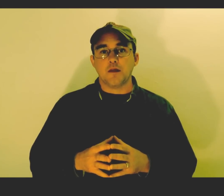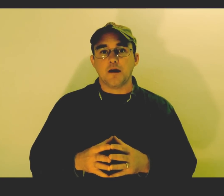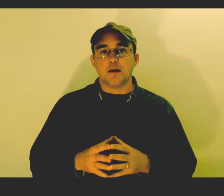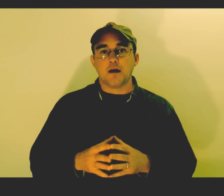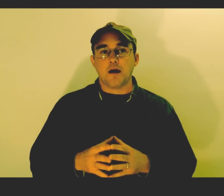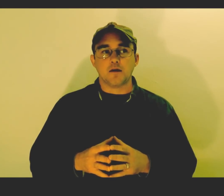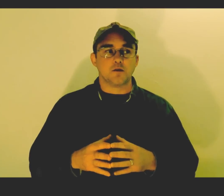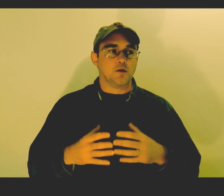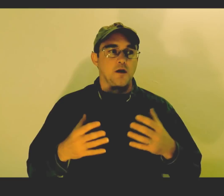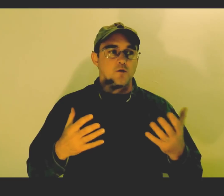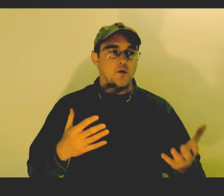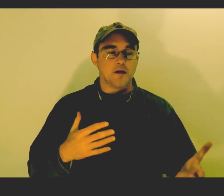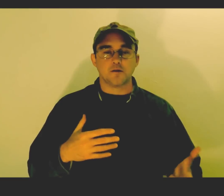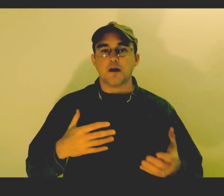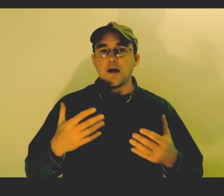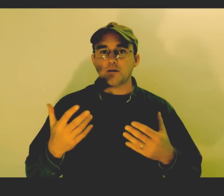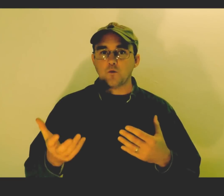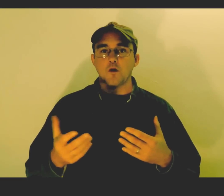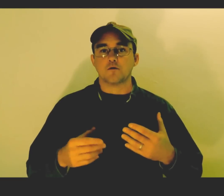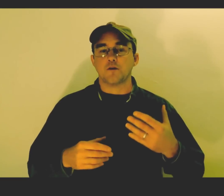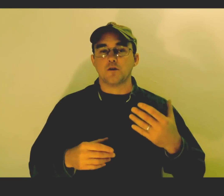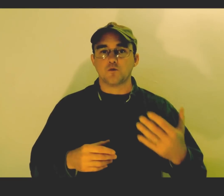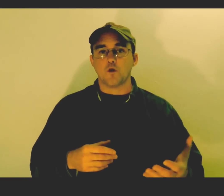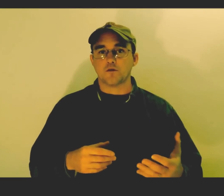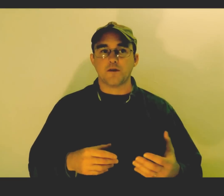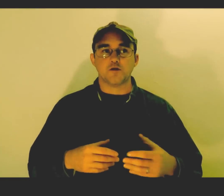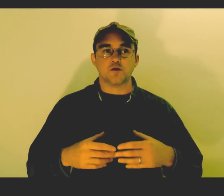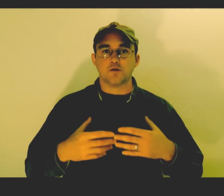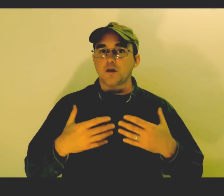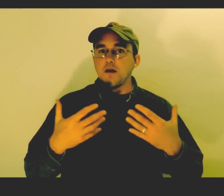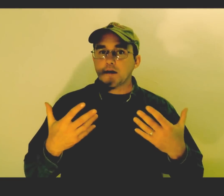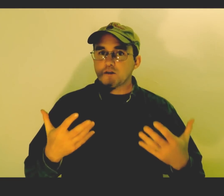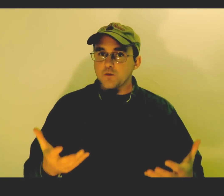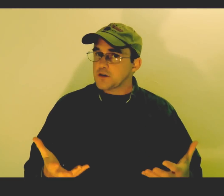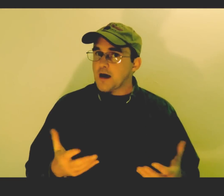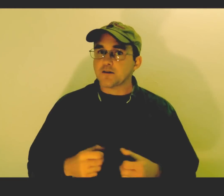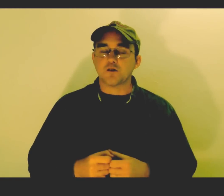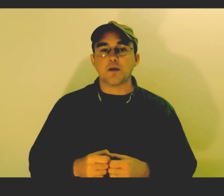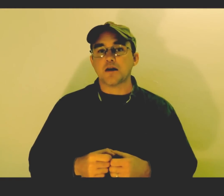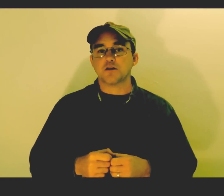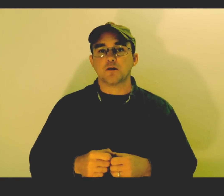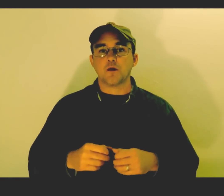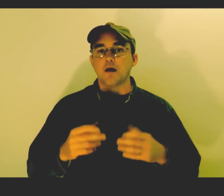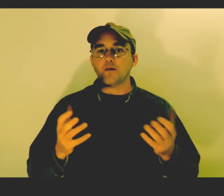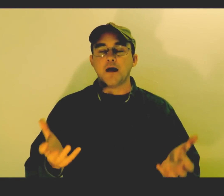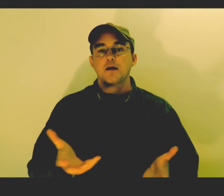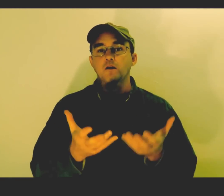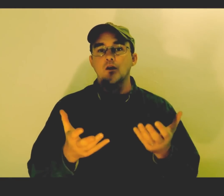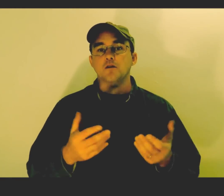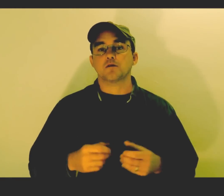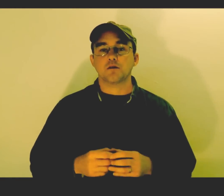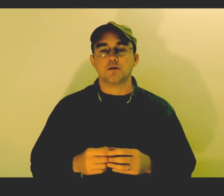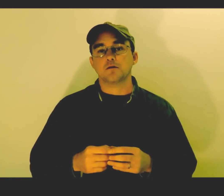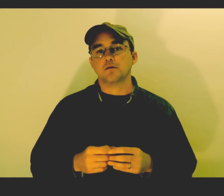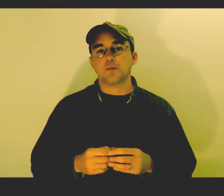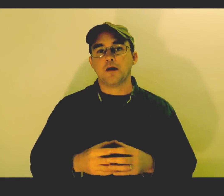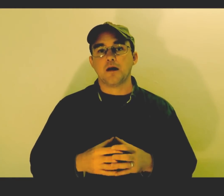then I ask him, okay, well what about slides and waterfalls, water features, lots of splashing around, that can cause the pH